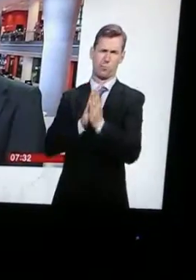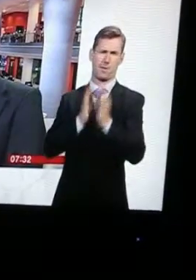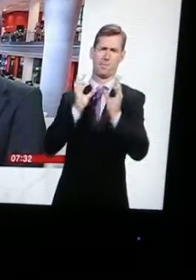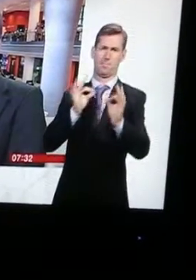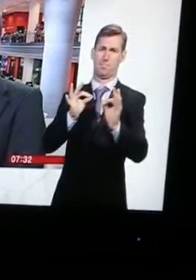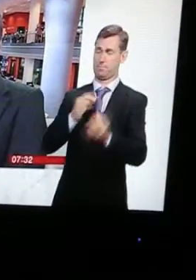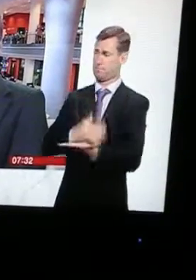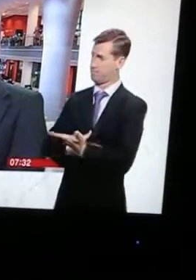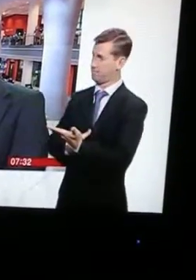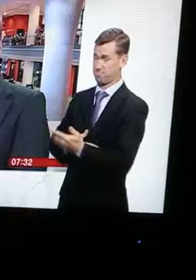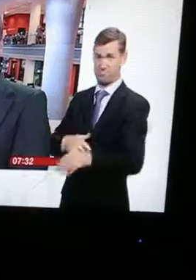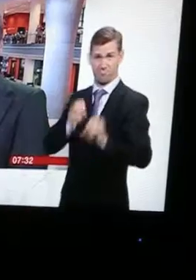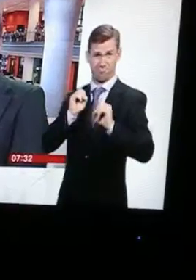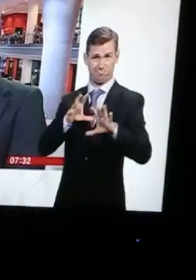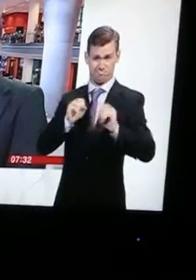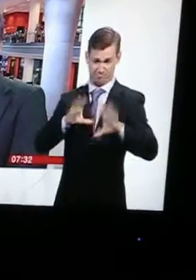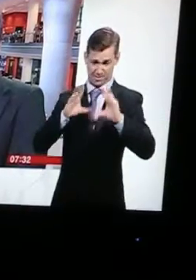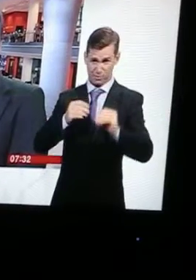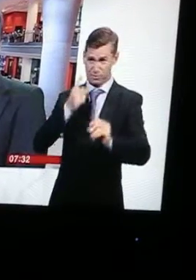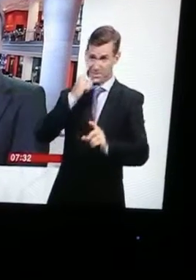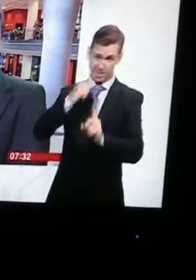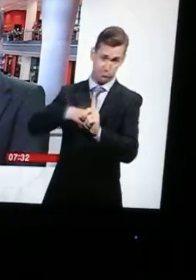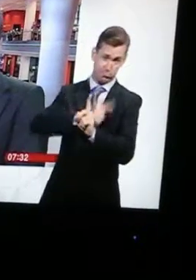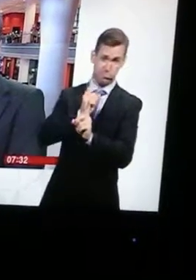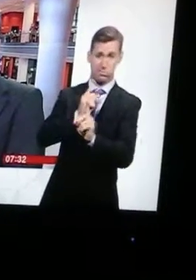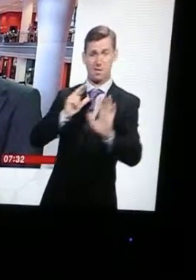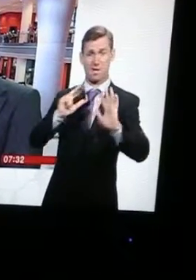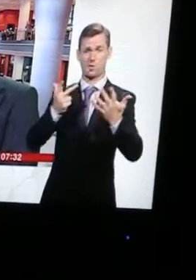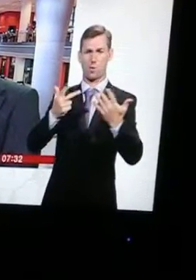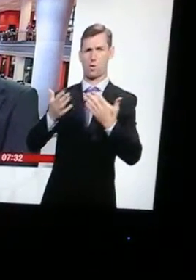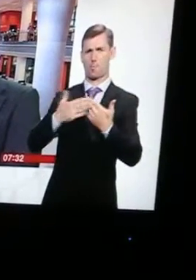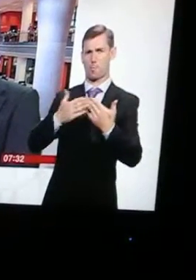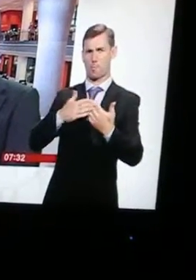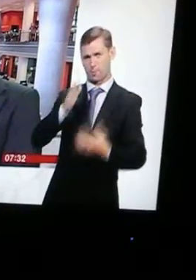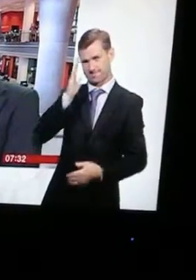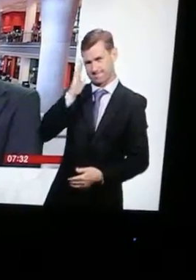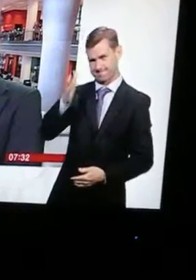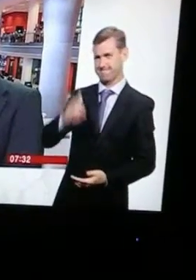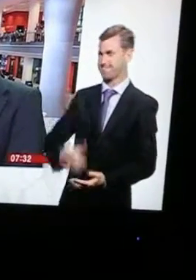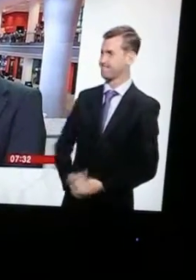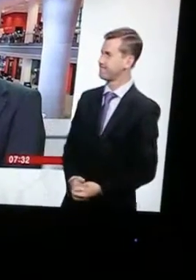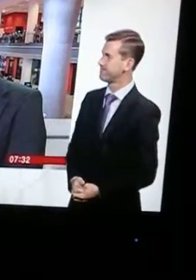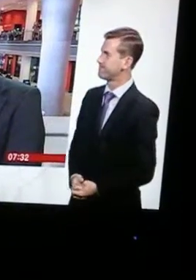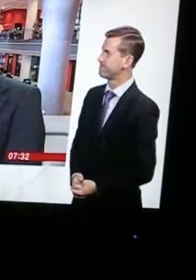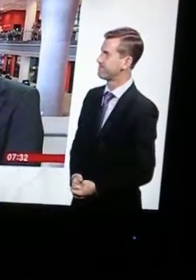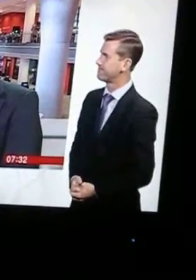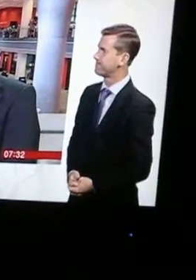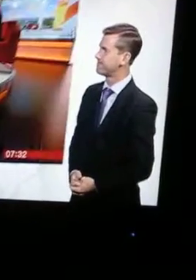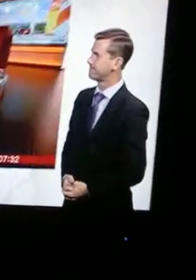Well, that's about it for me. I will be back though in around half an hour with the very latest from the BBC London newsroom. Until then, goodbye.